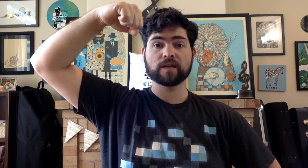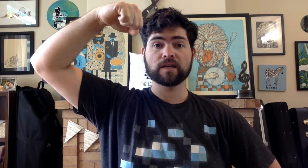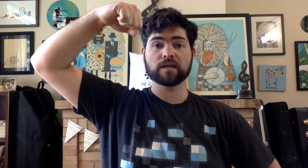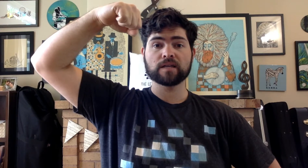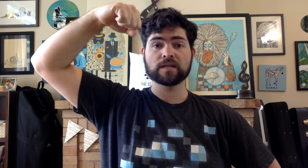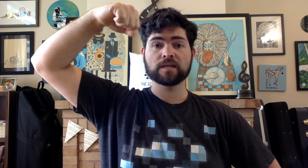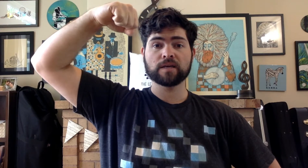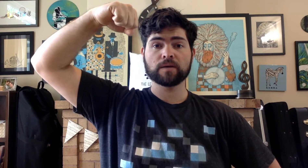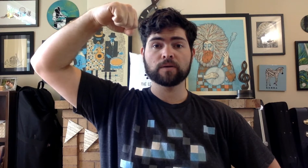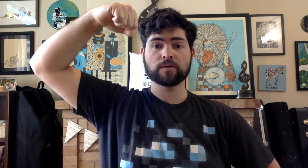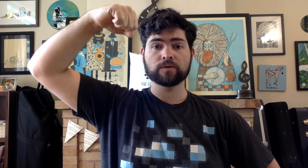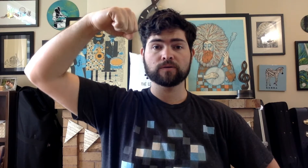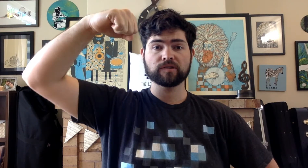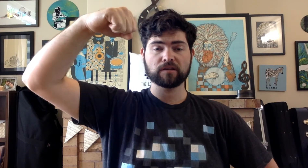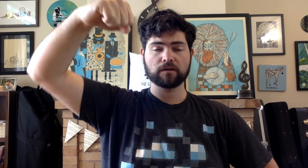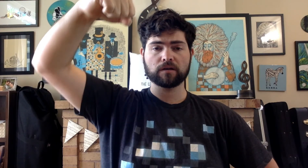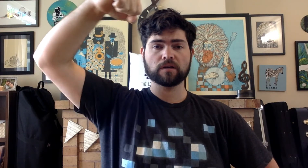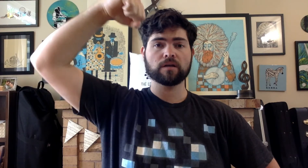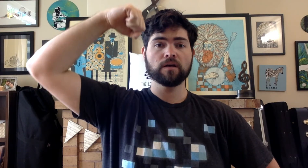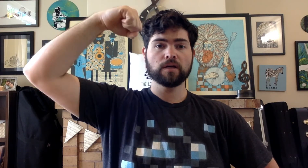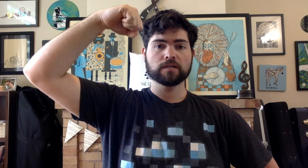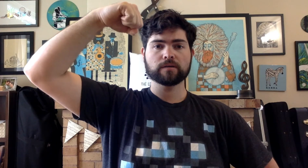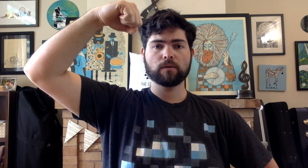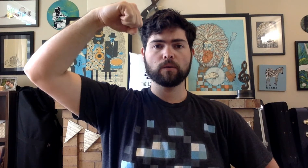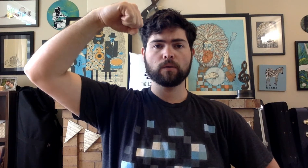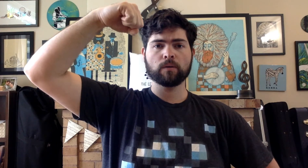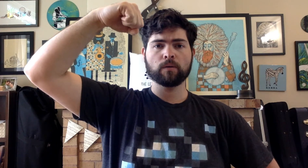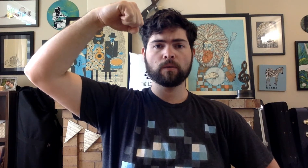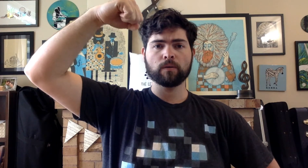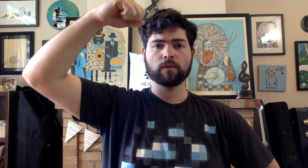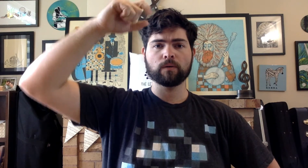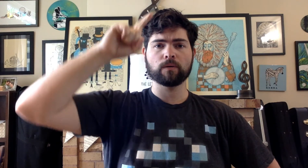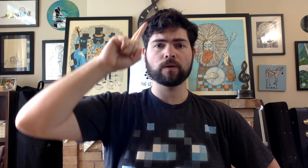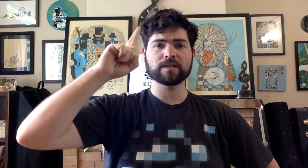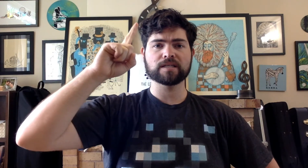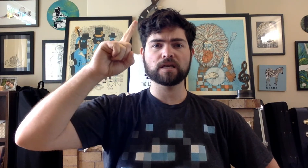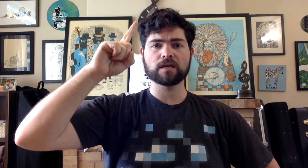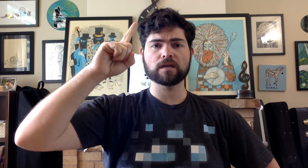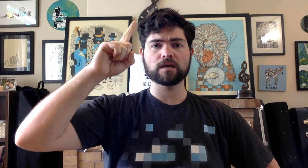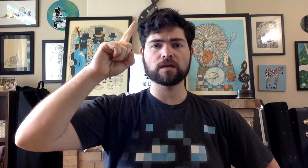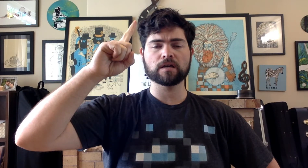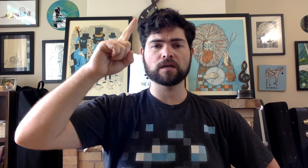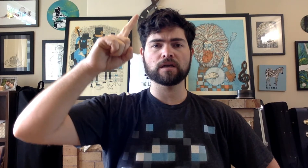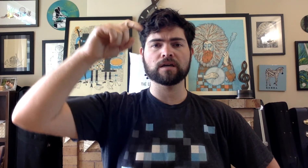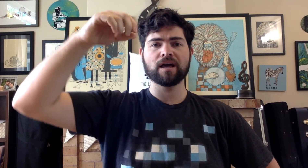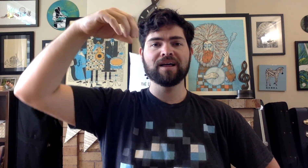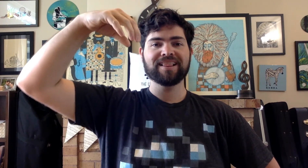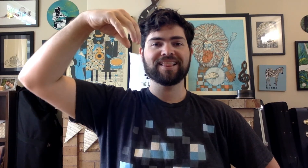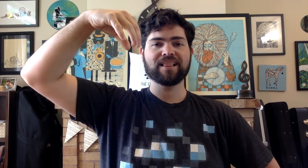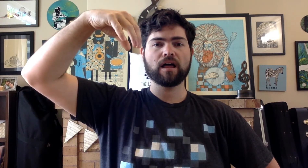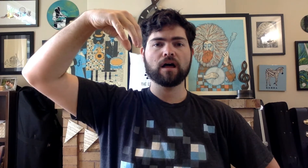Ready? Here you sing Do, Ti, Lo,